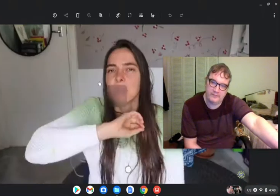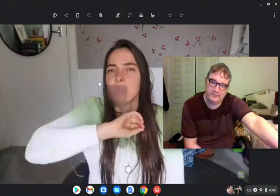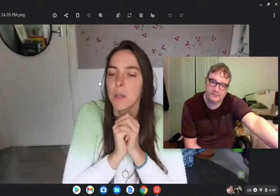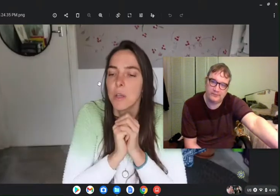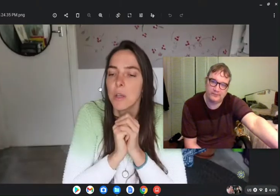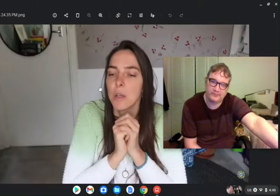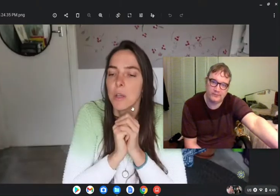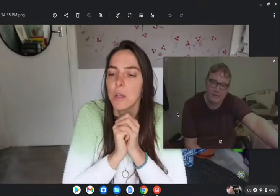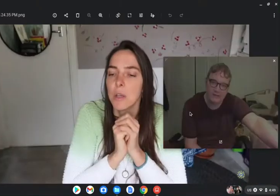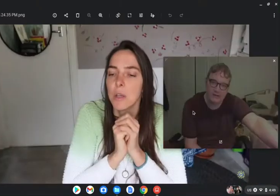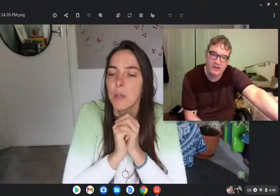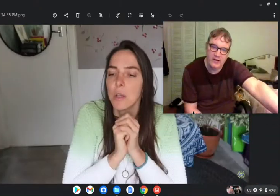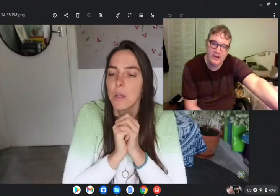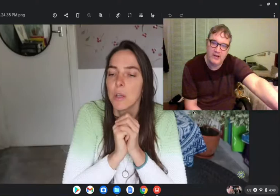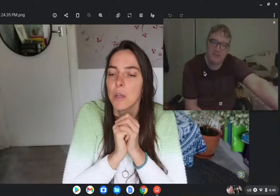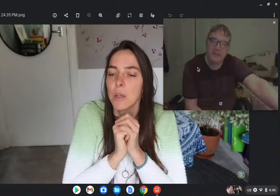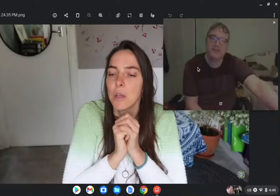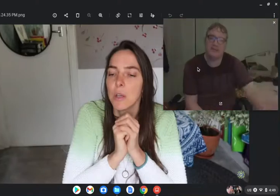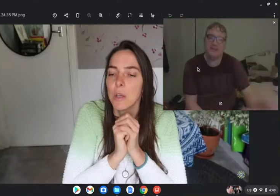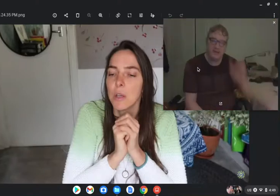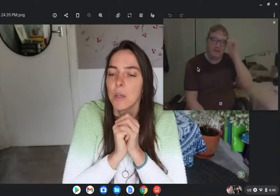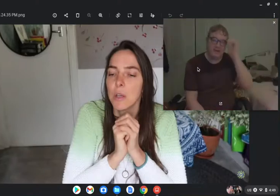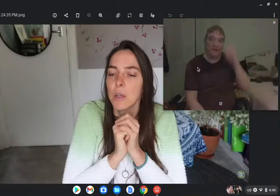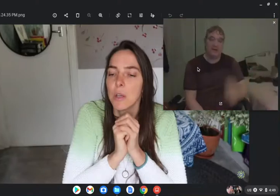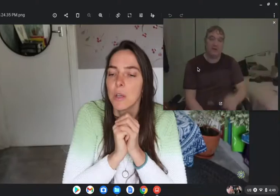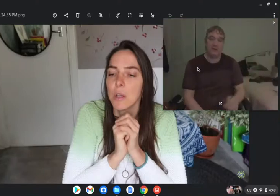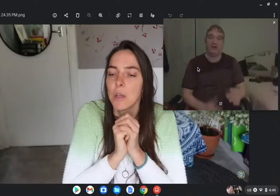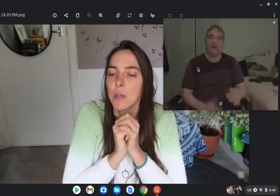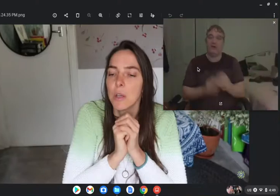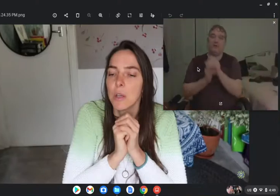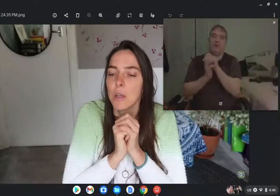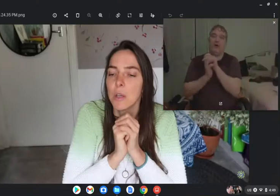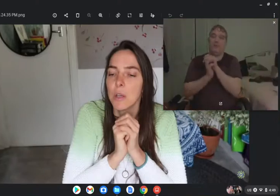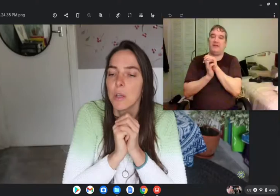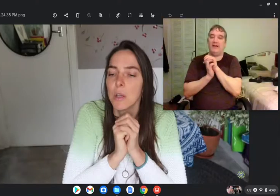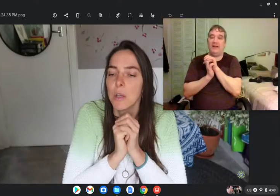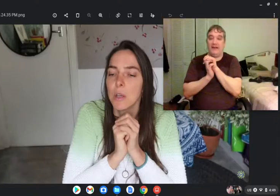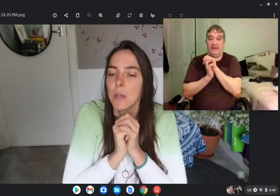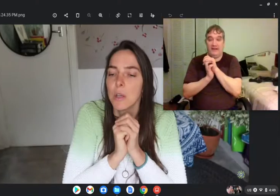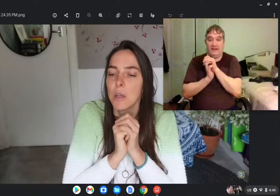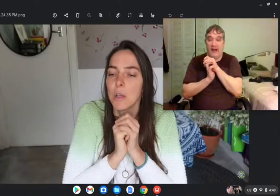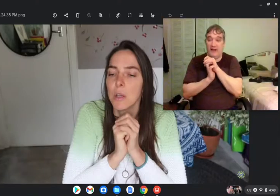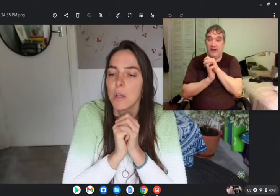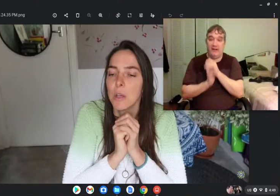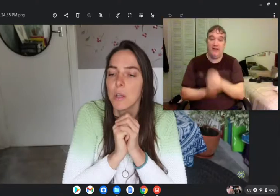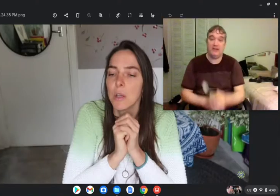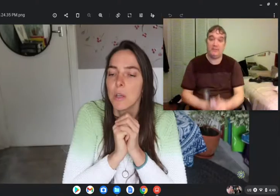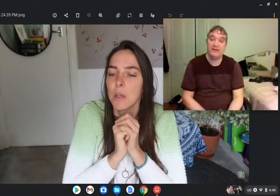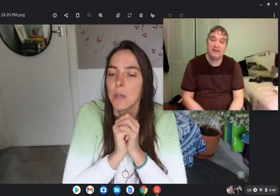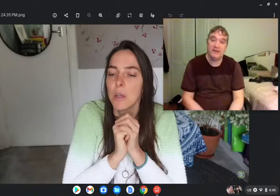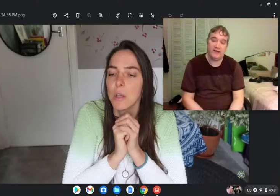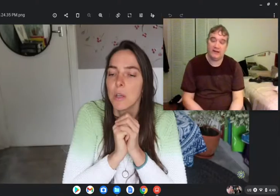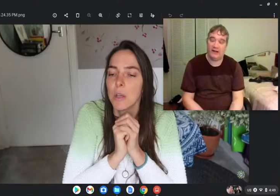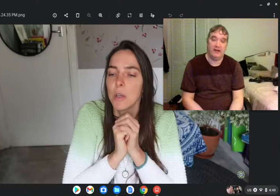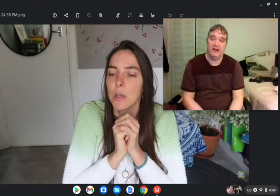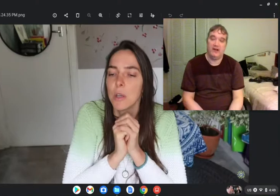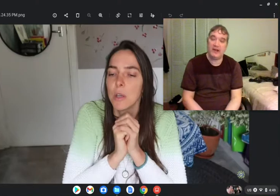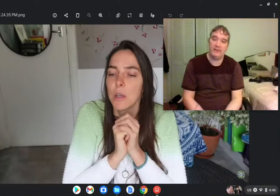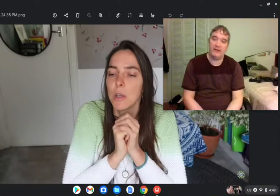spit when a girl holds her arms like that I love it spit